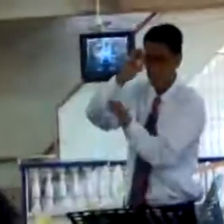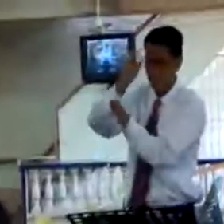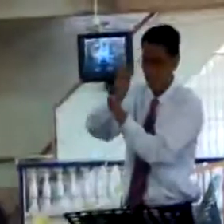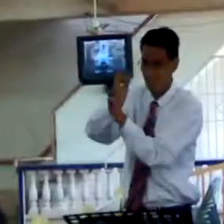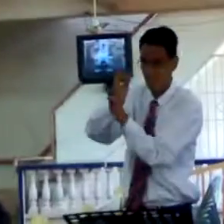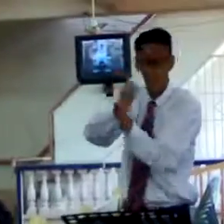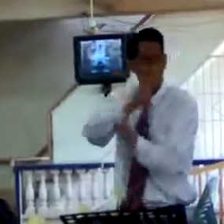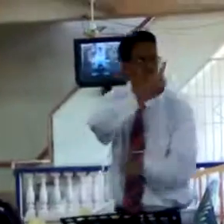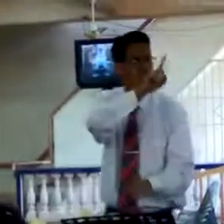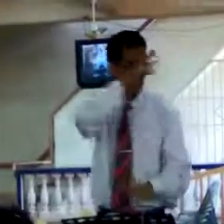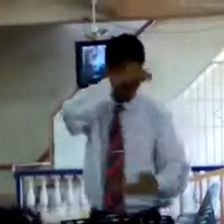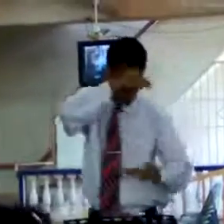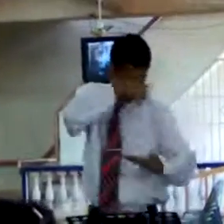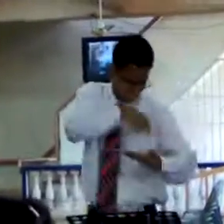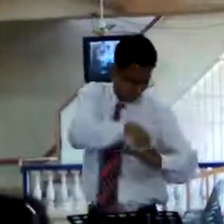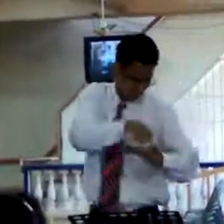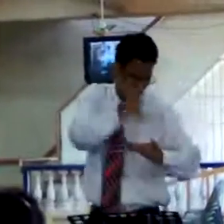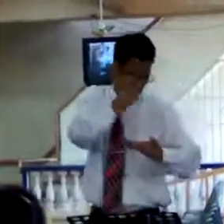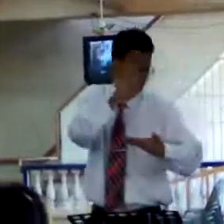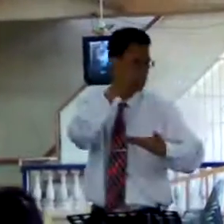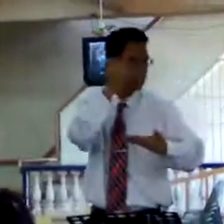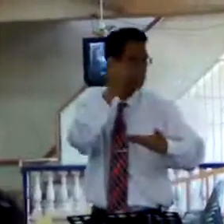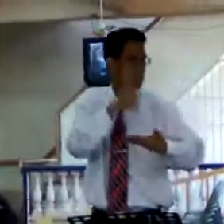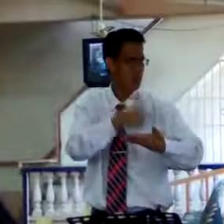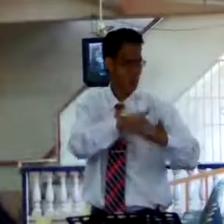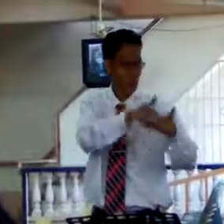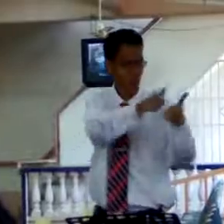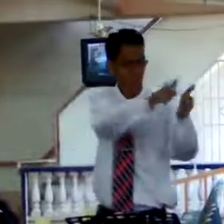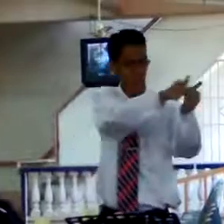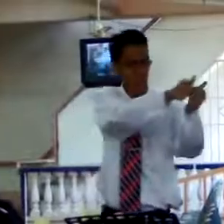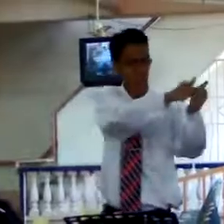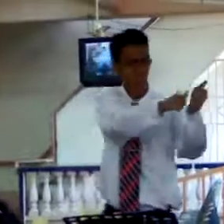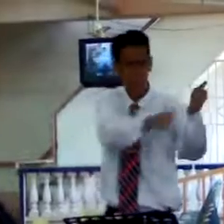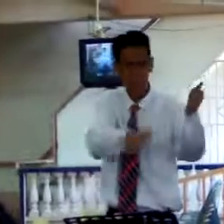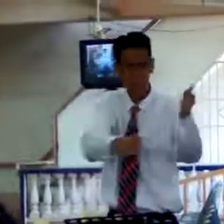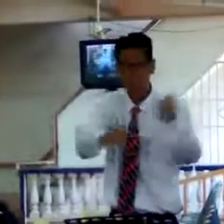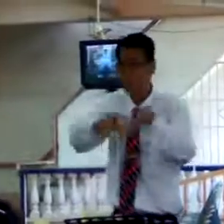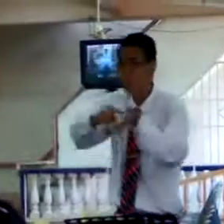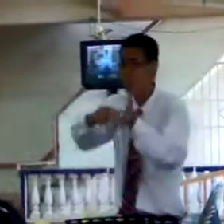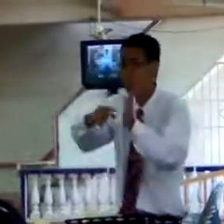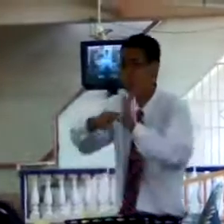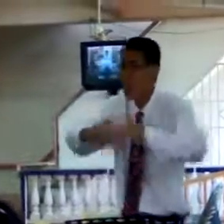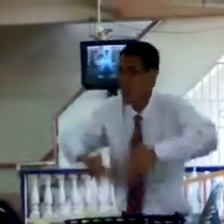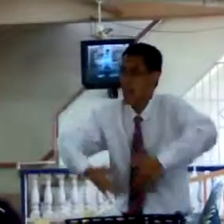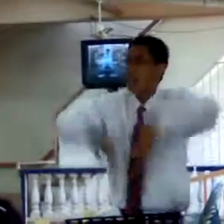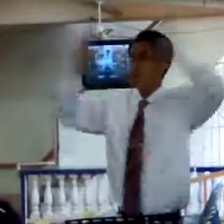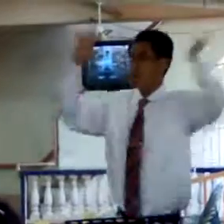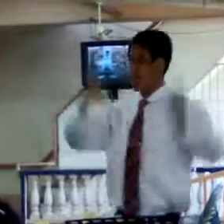Salaman is talking to you all that you are included in churches and your pastor and your division.